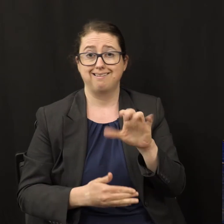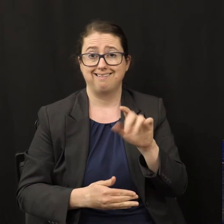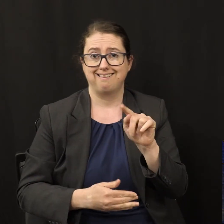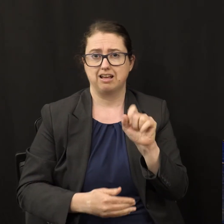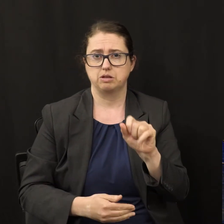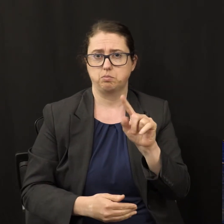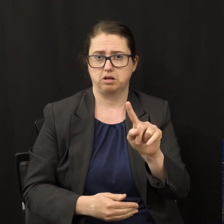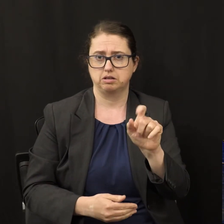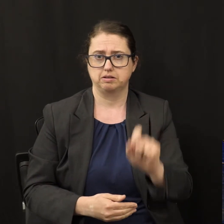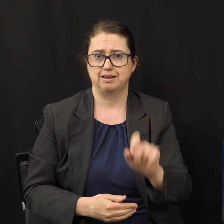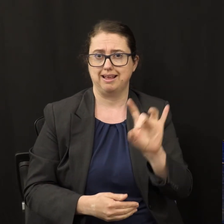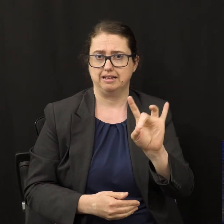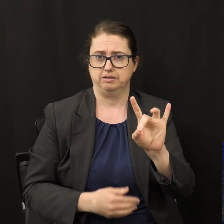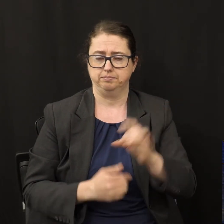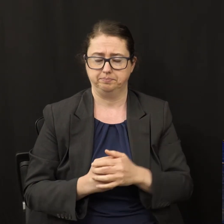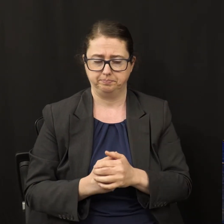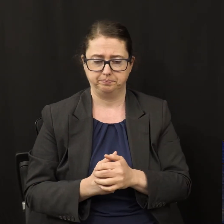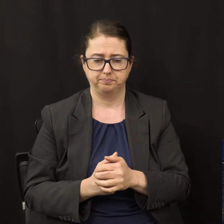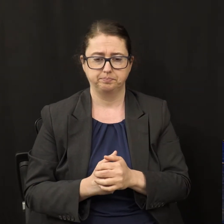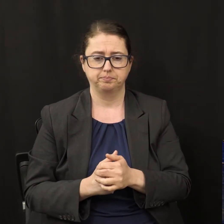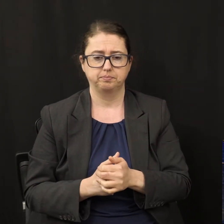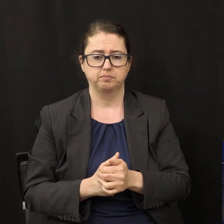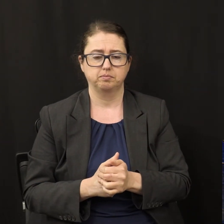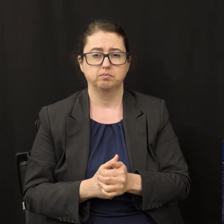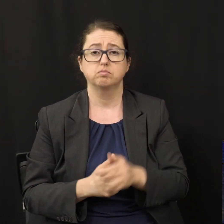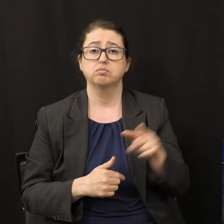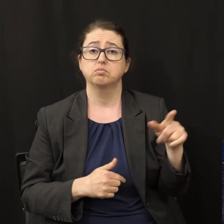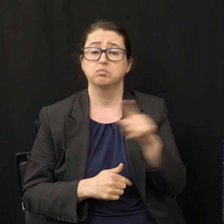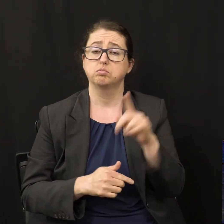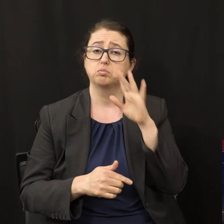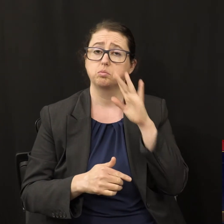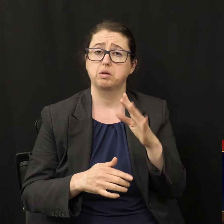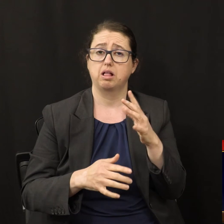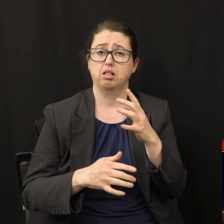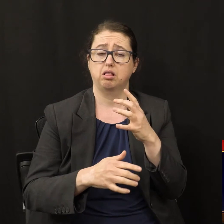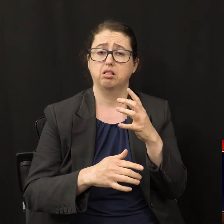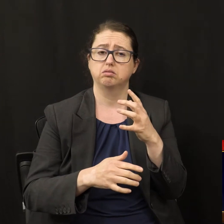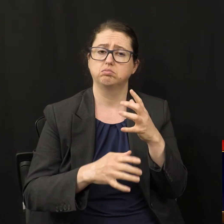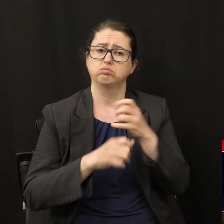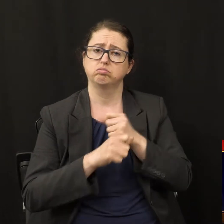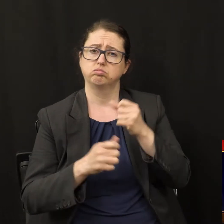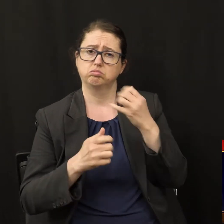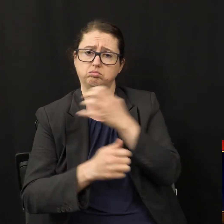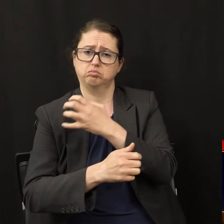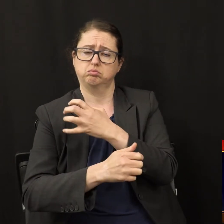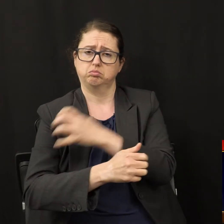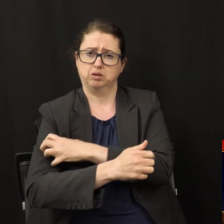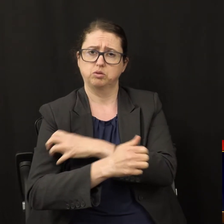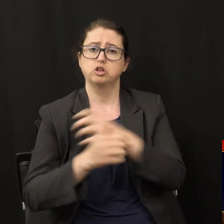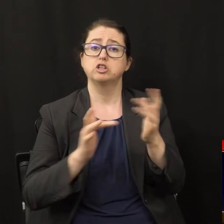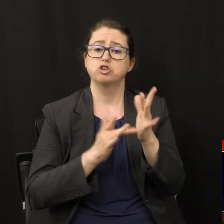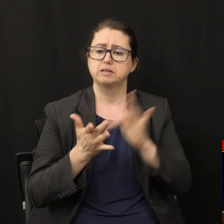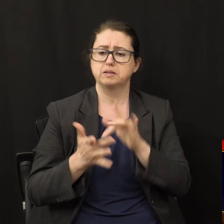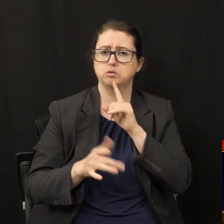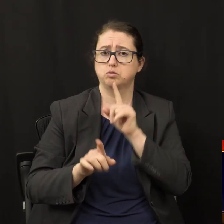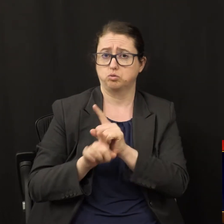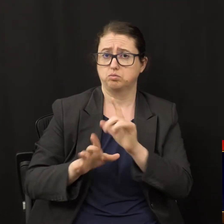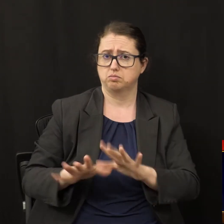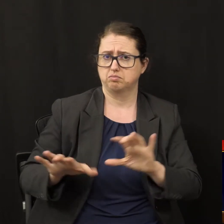Acts 1 verse 8. But you shall receive power. Here Jesus is speaking to his disciples. When the Holy Spirit has